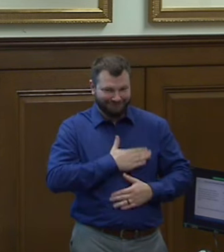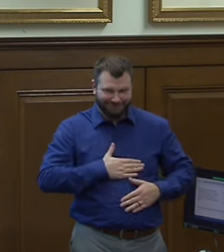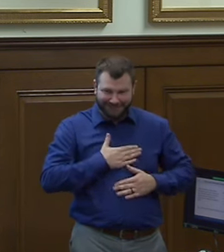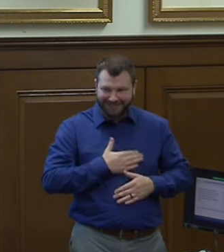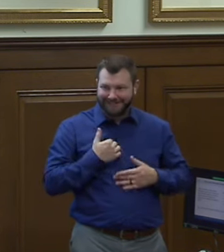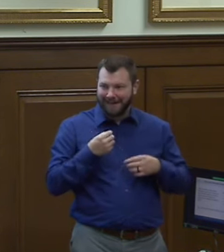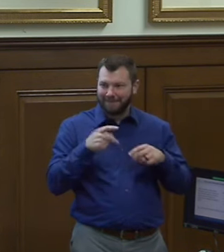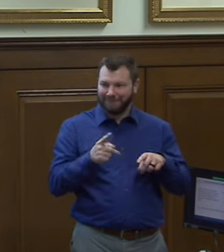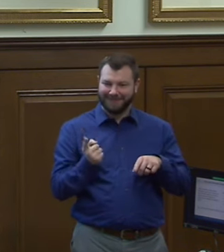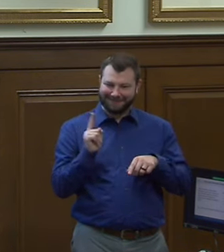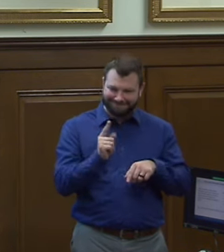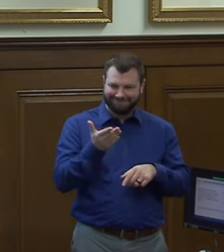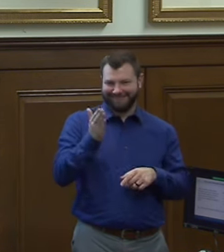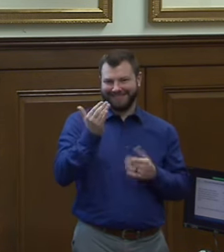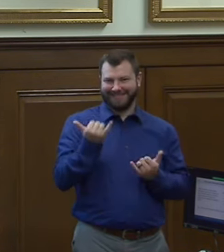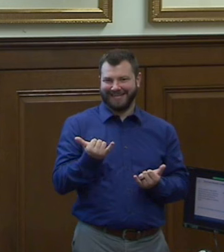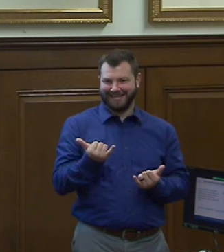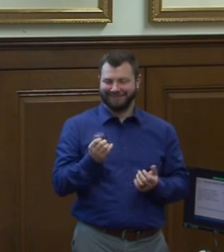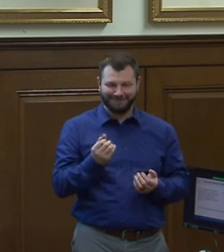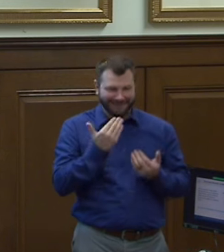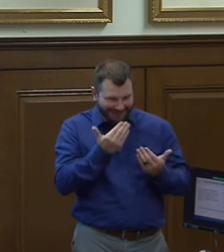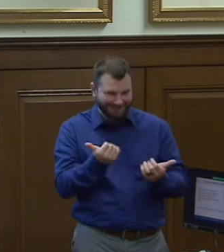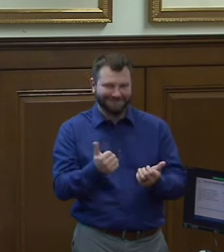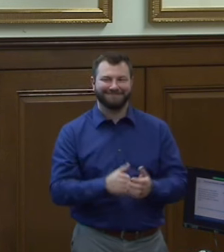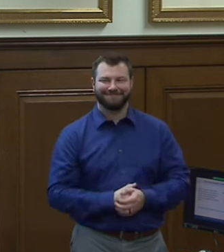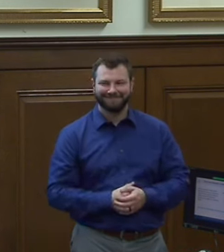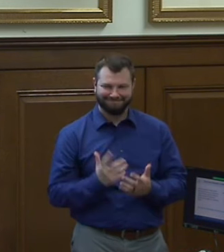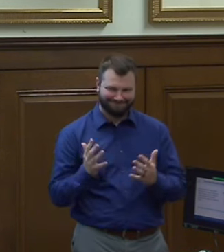the opportunity to speak here today too so thank you